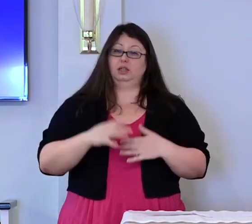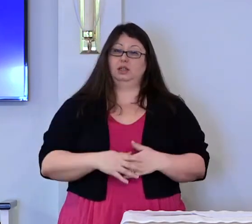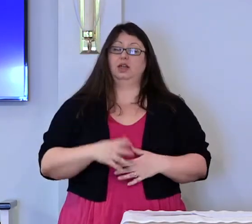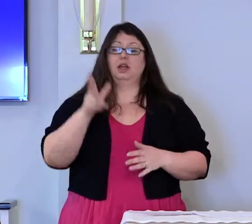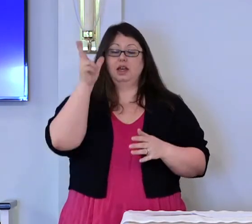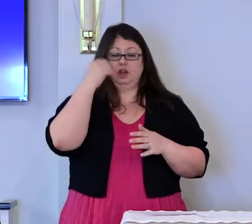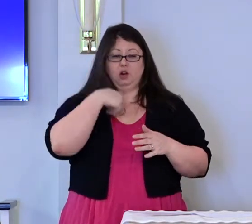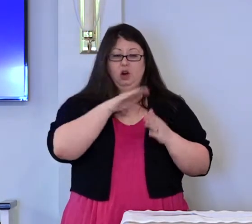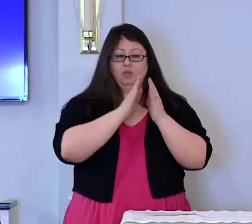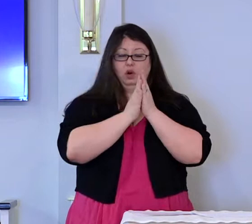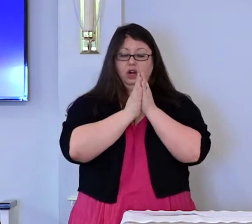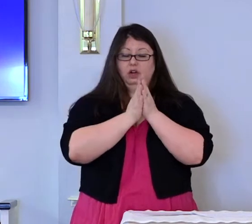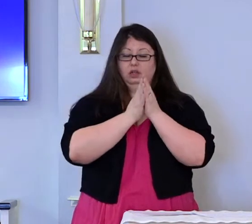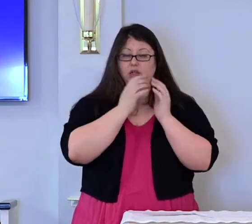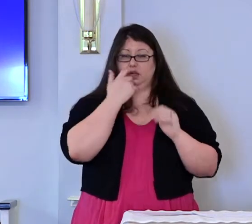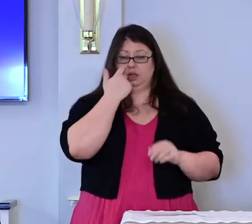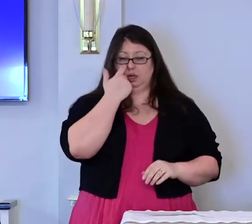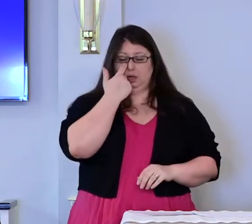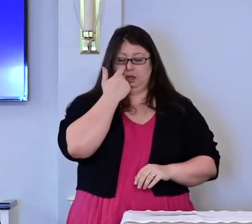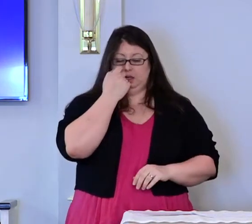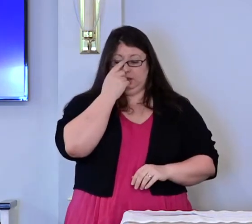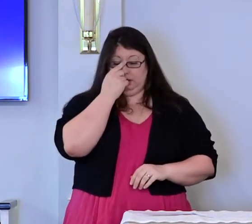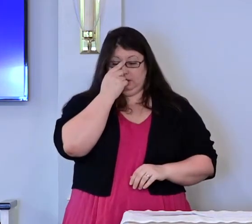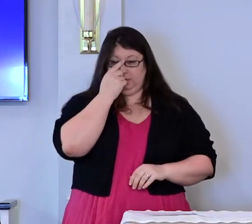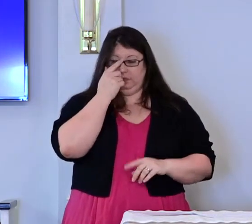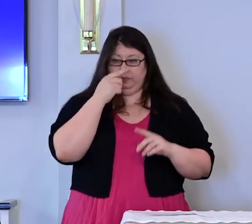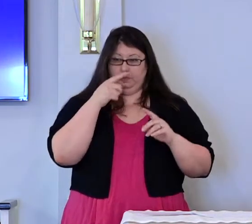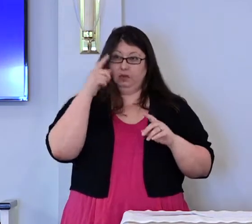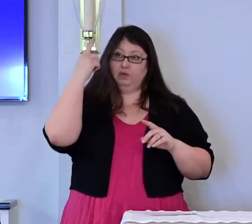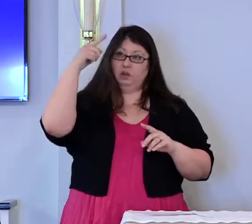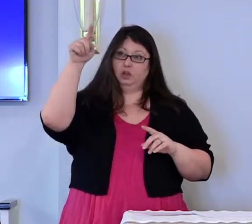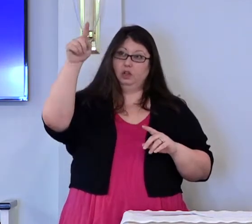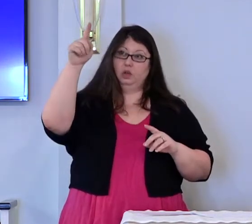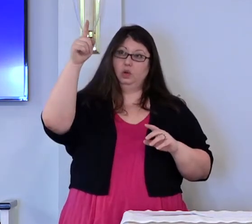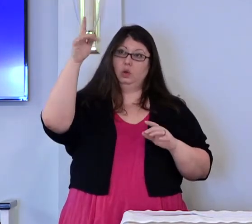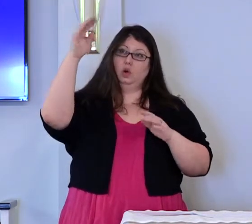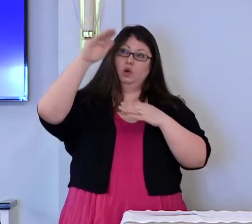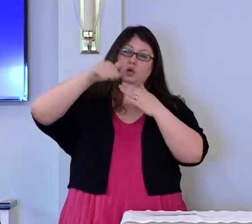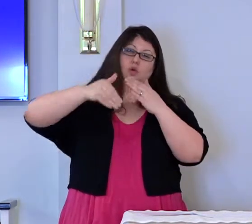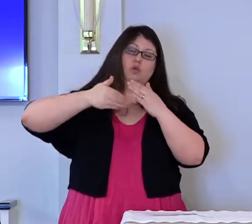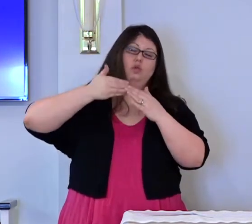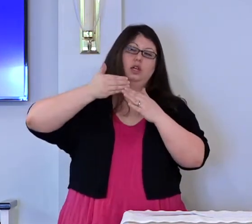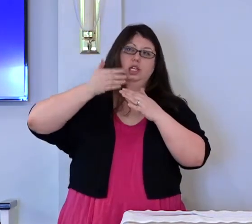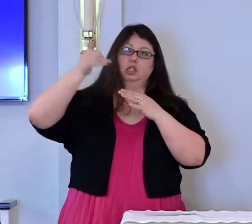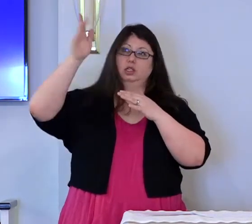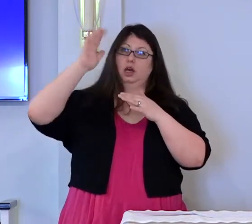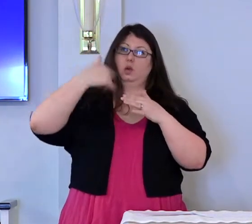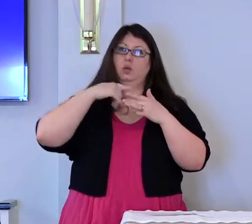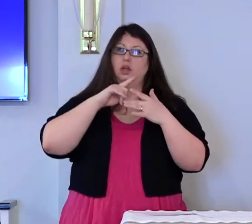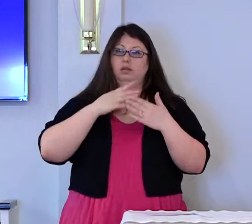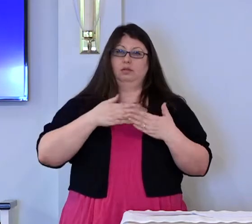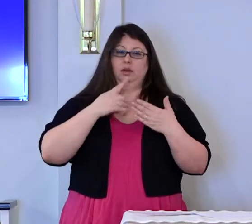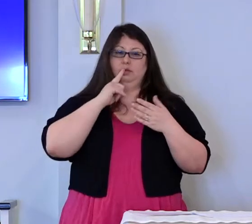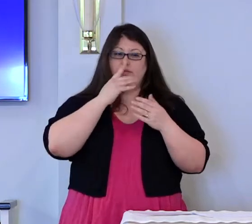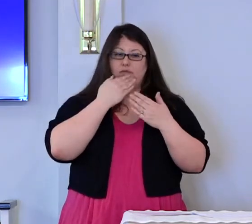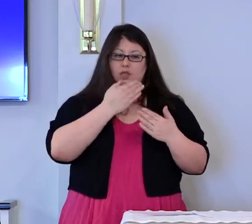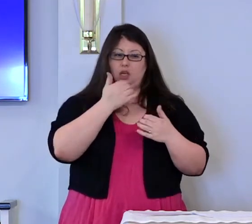hear our prayer. To you, gracious God, we commend all for whom we pray,